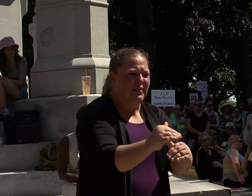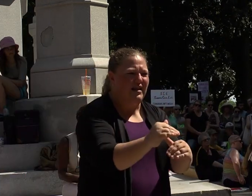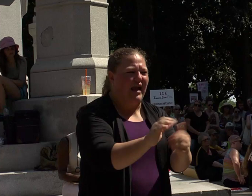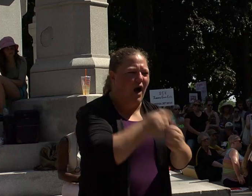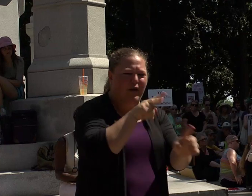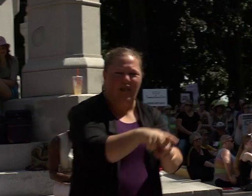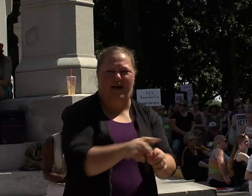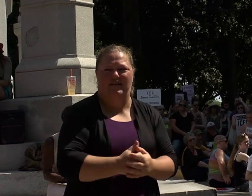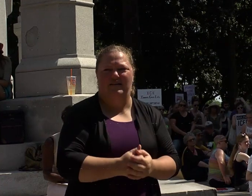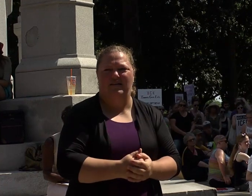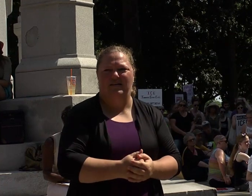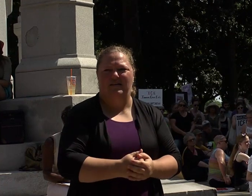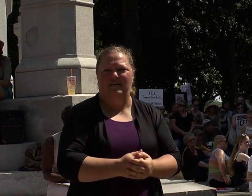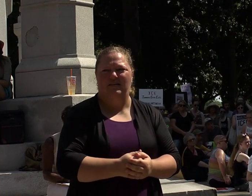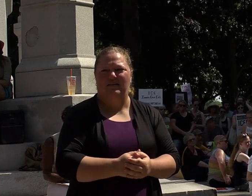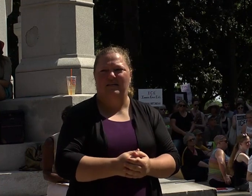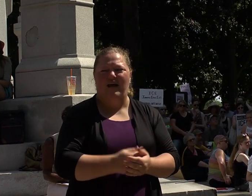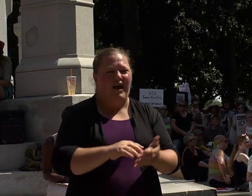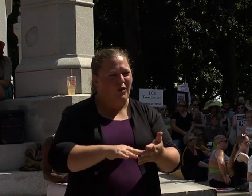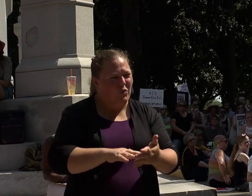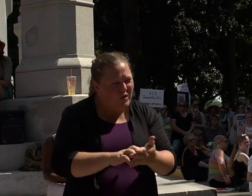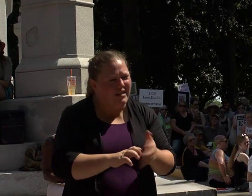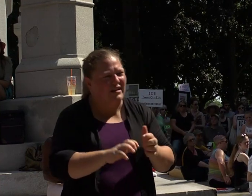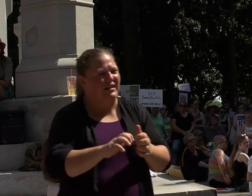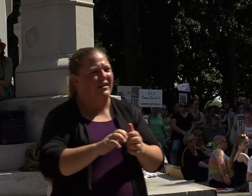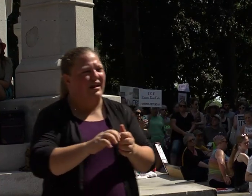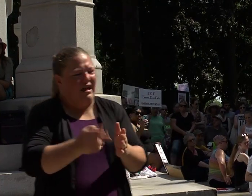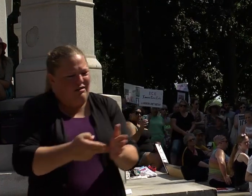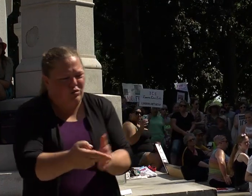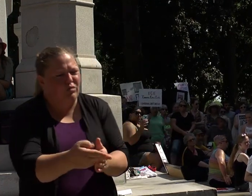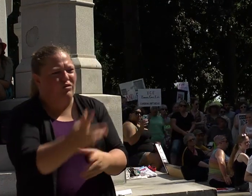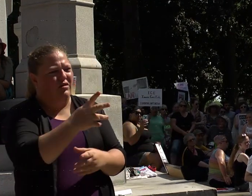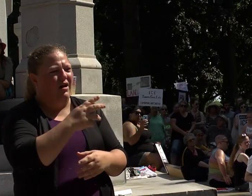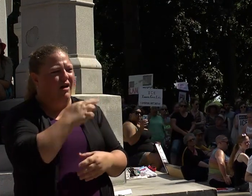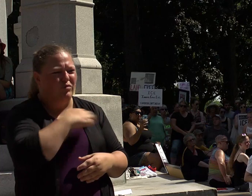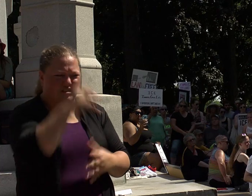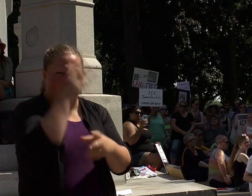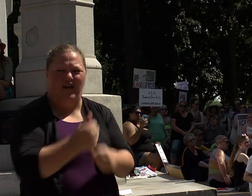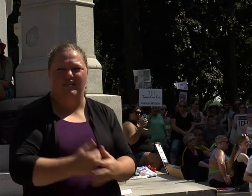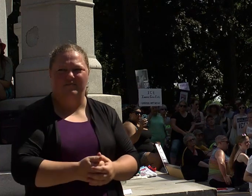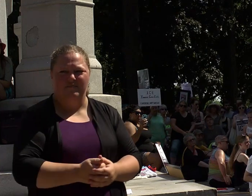application and undermining the integrity of religious faith.